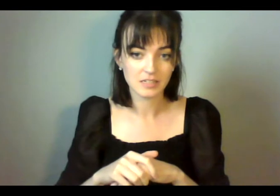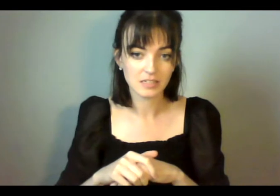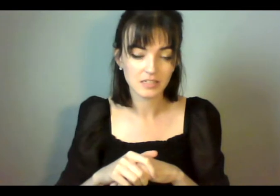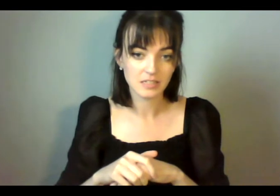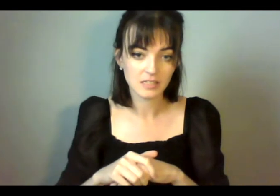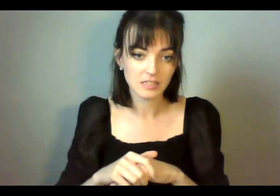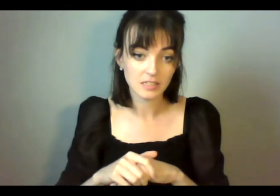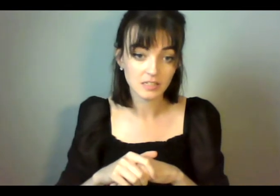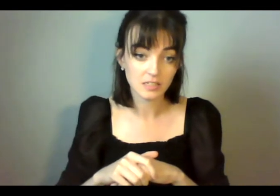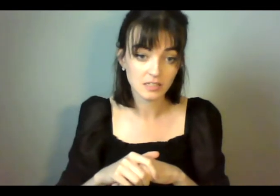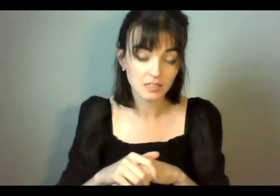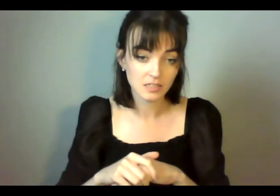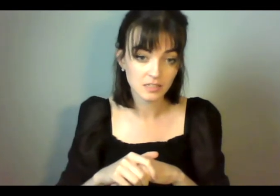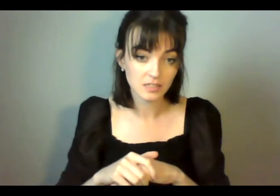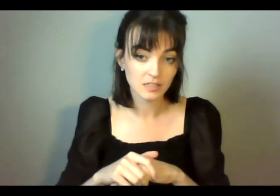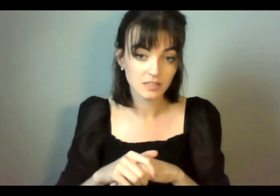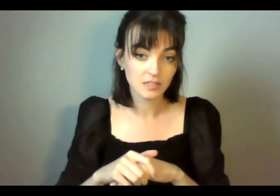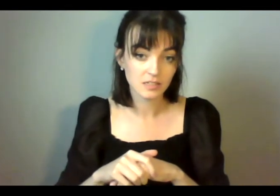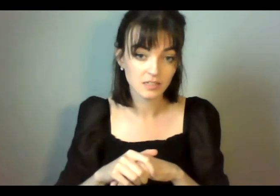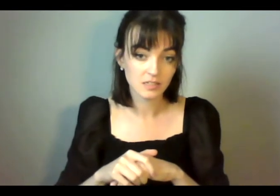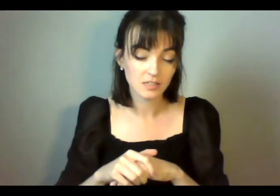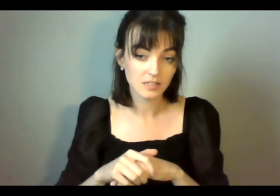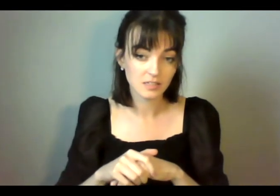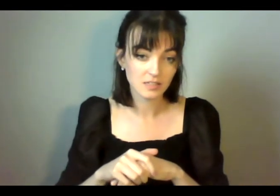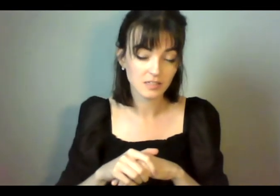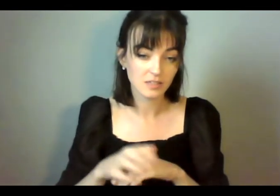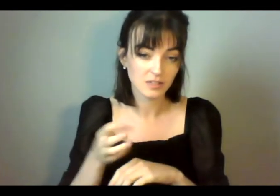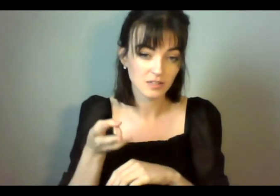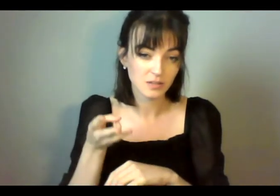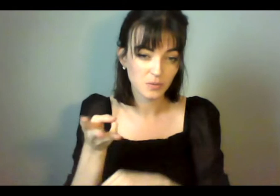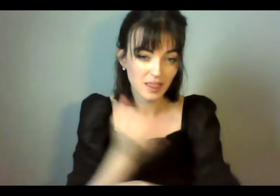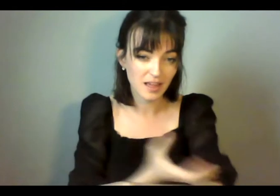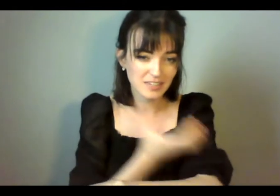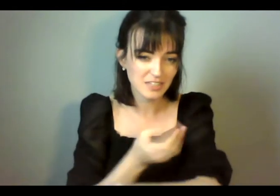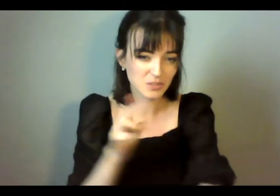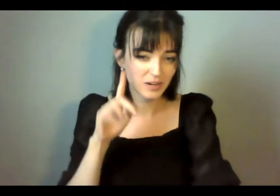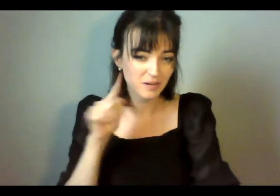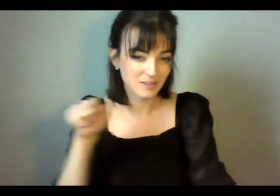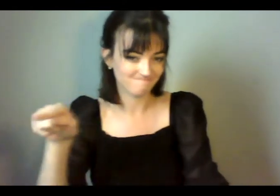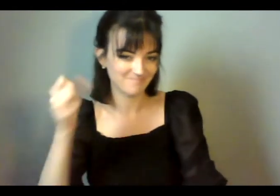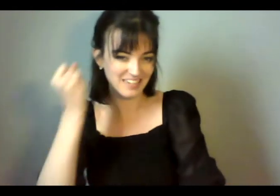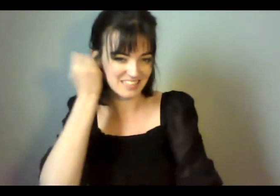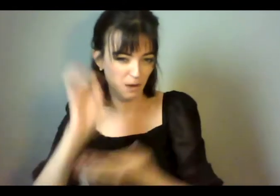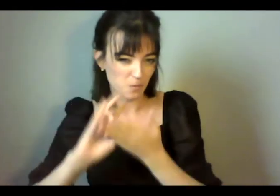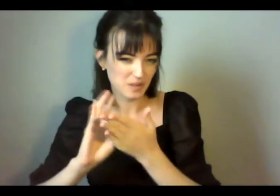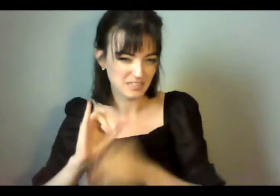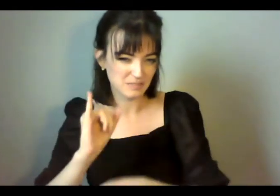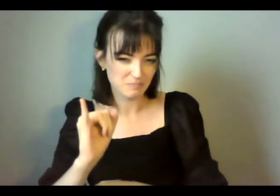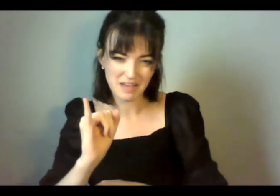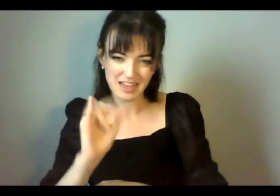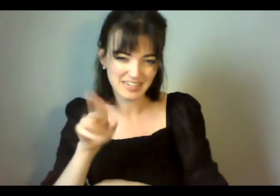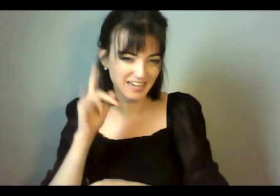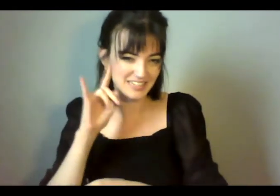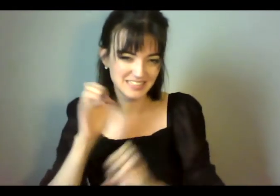Will I continue? Can hear me? The line is very bad, Michael. We might,